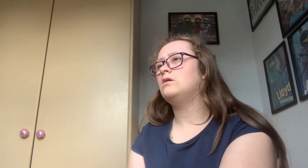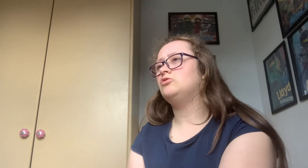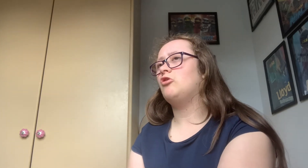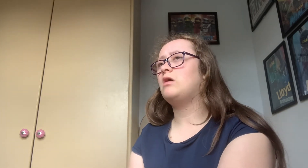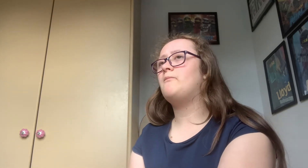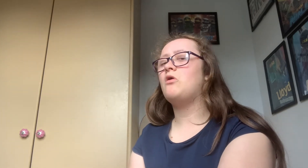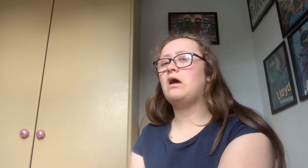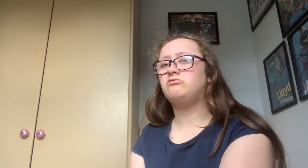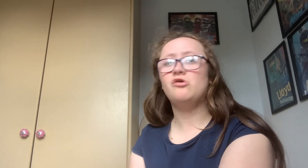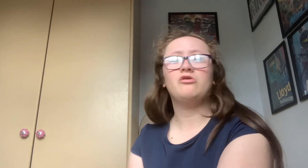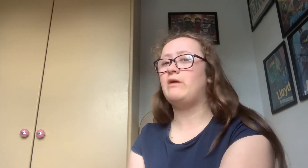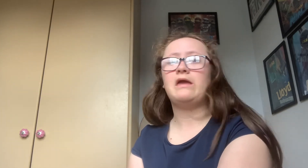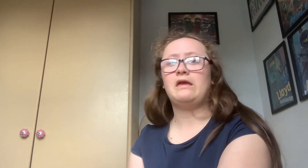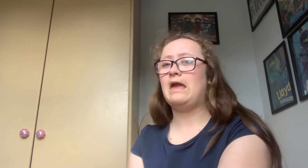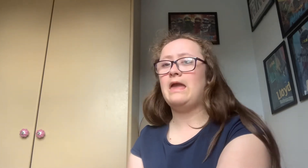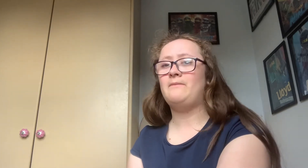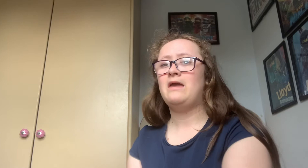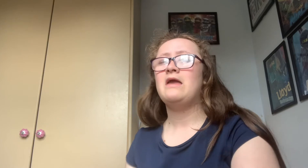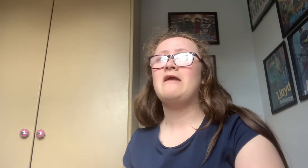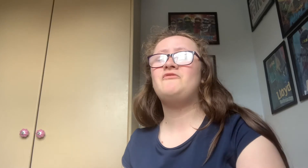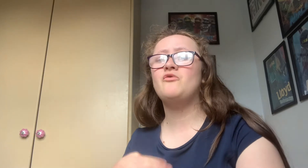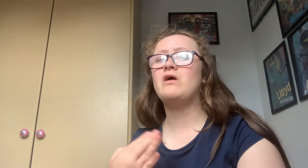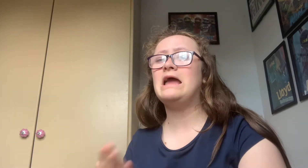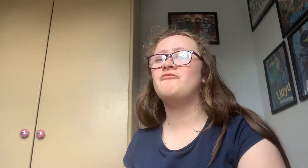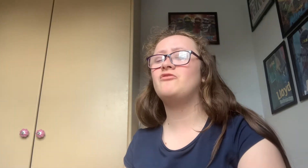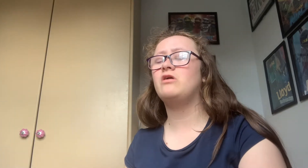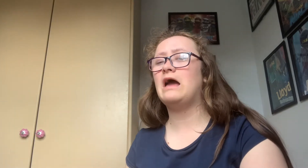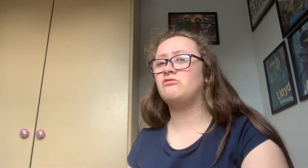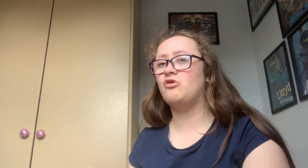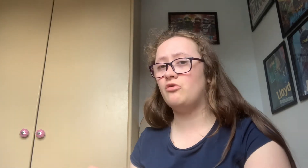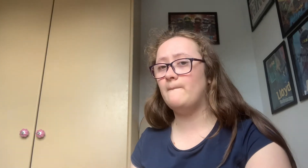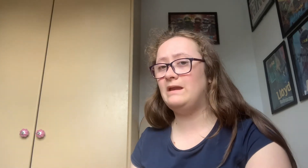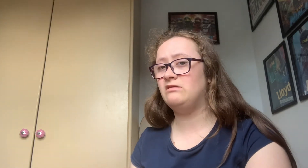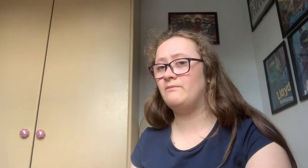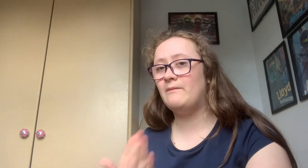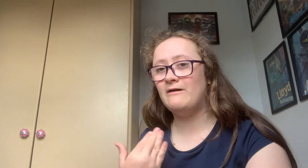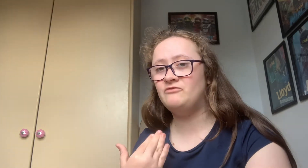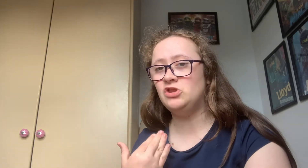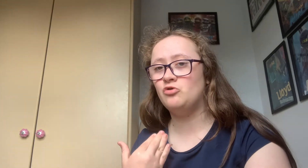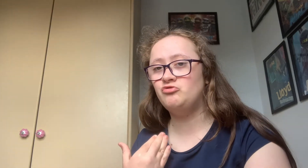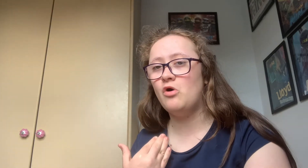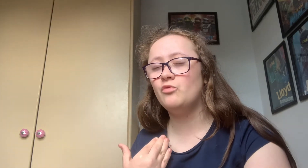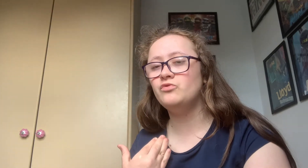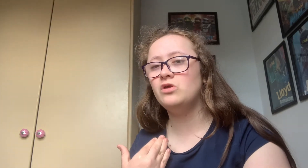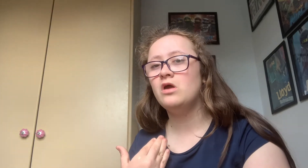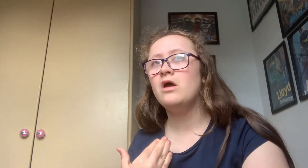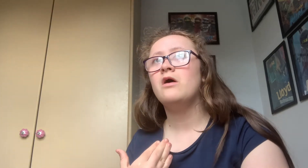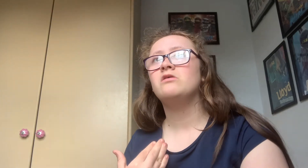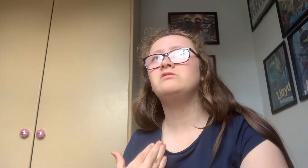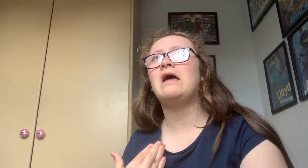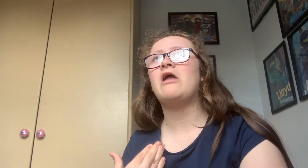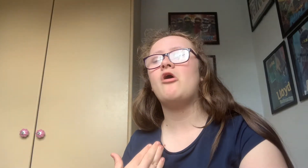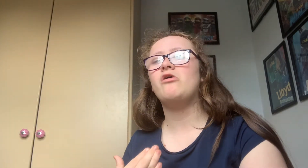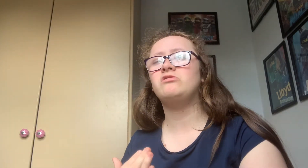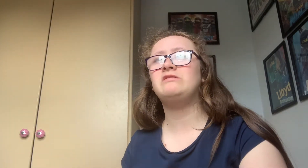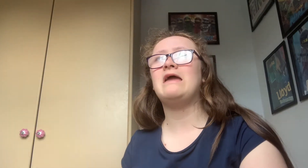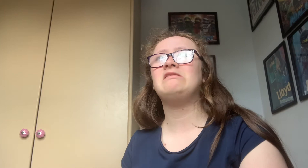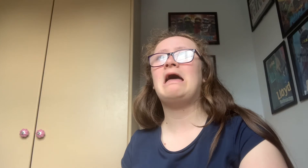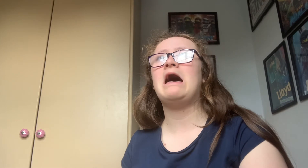Toca Boca is not a great game if you guys guys got complaints about my video don't Say say that